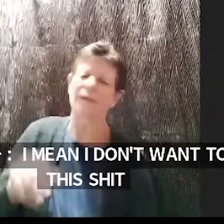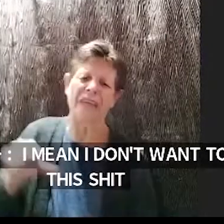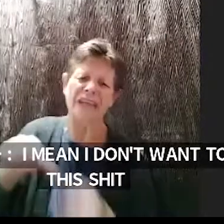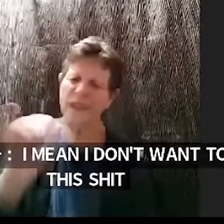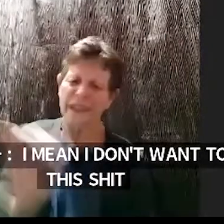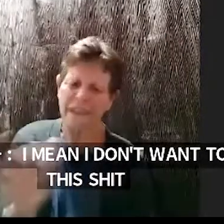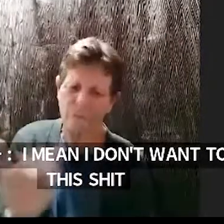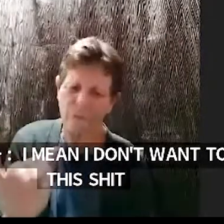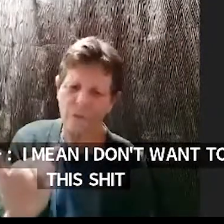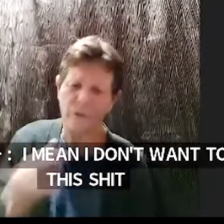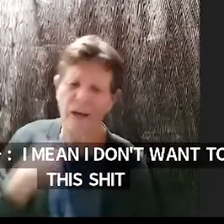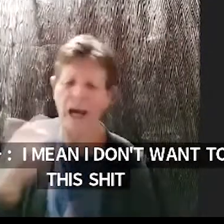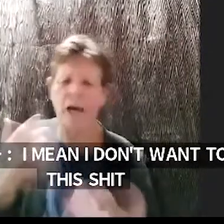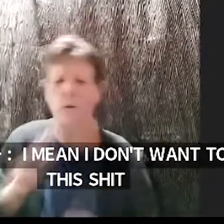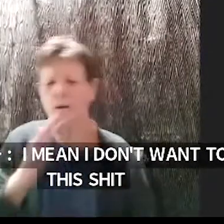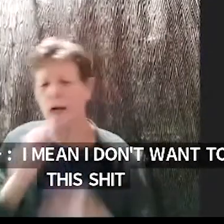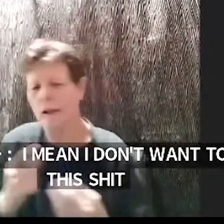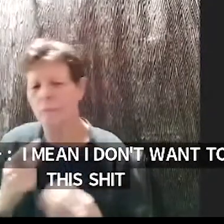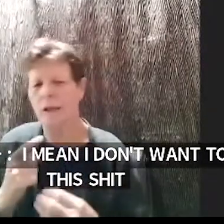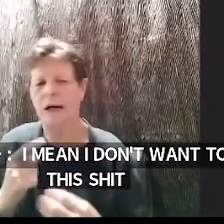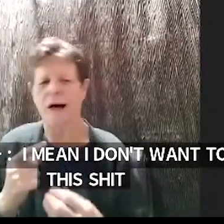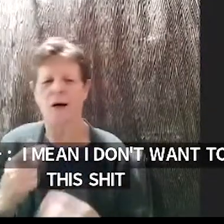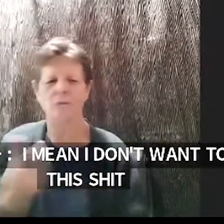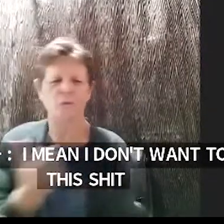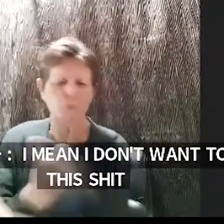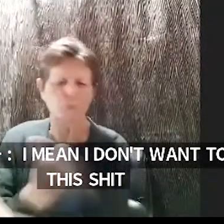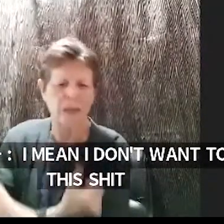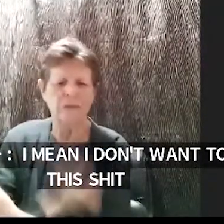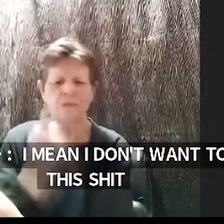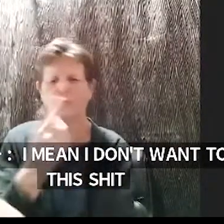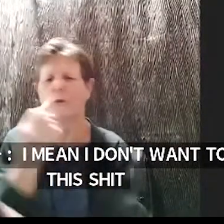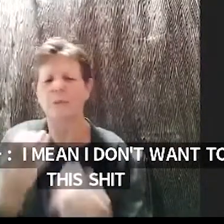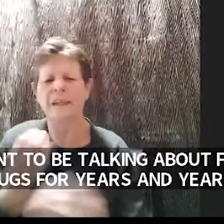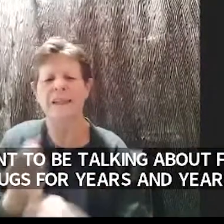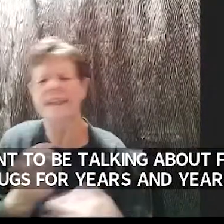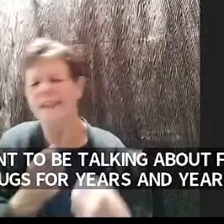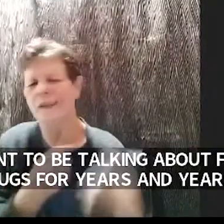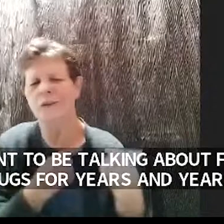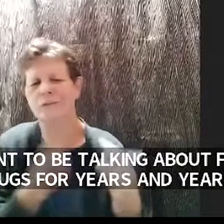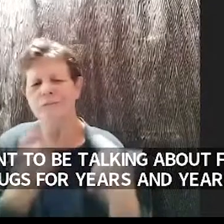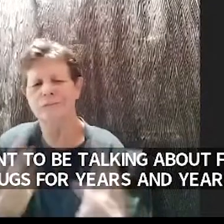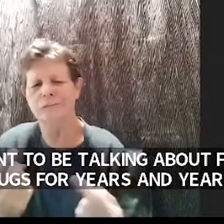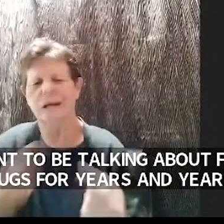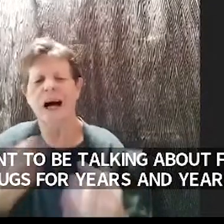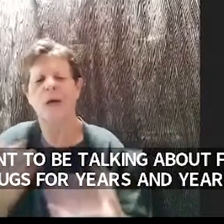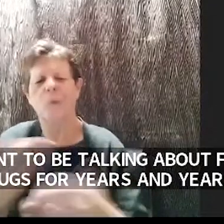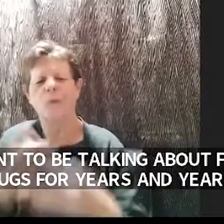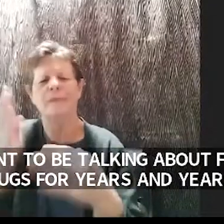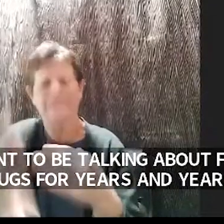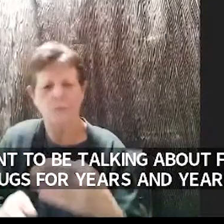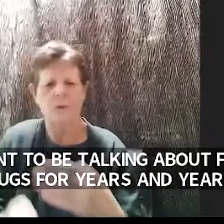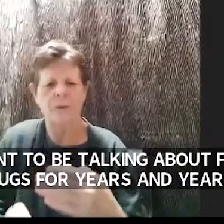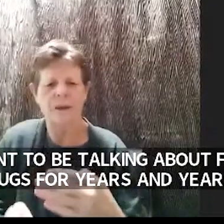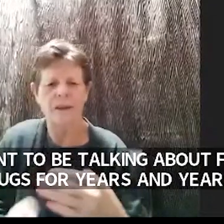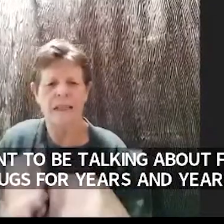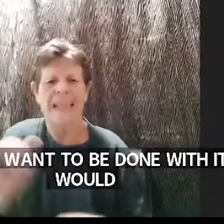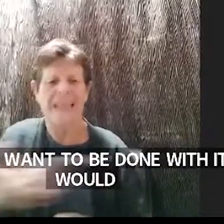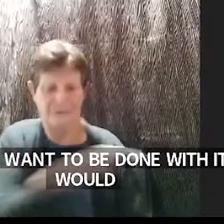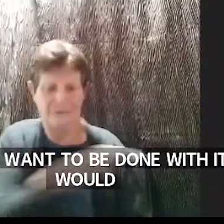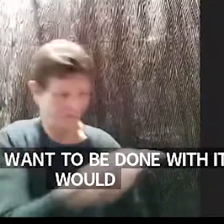drugs for years and years i'm sick of it i just i want to be done if they would if they would stop i would stop for sure